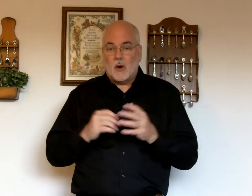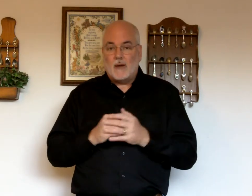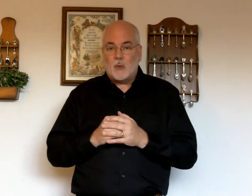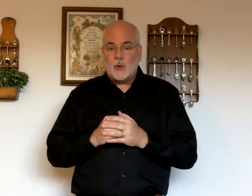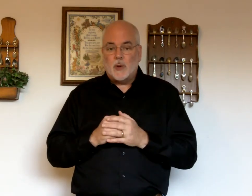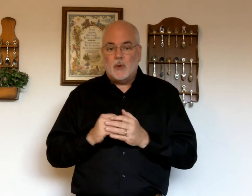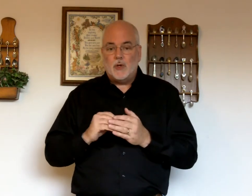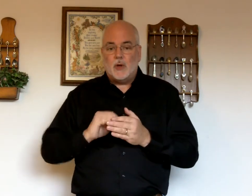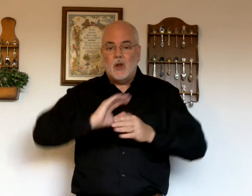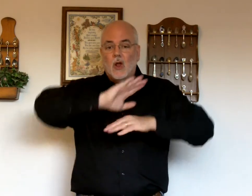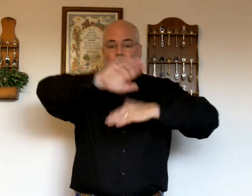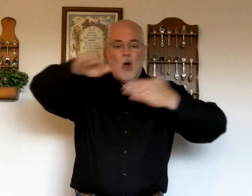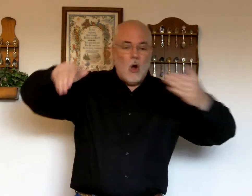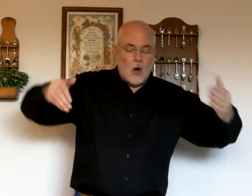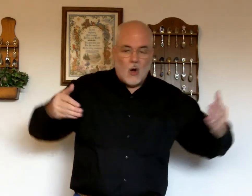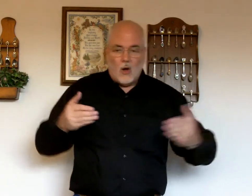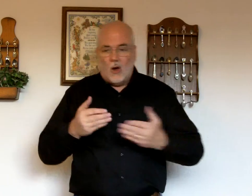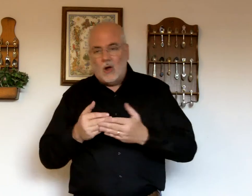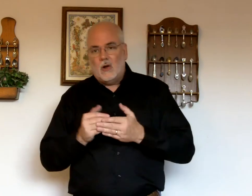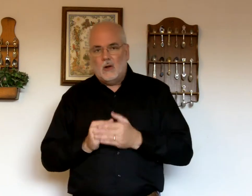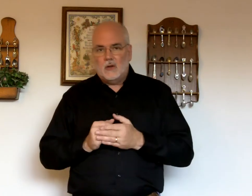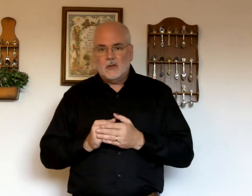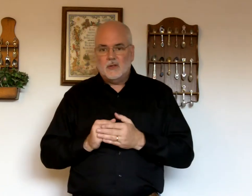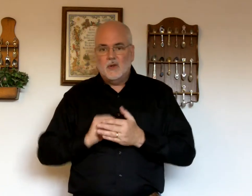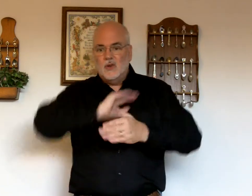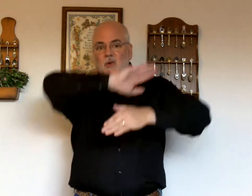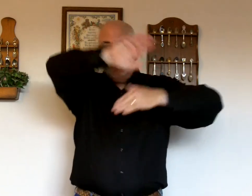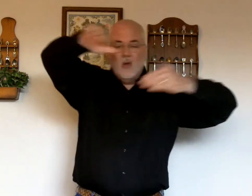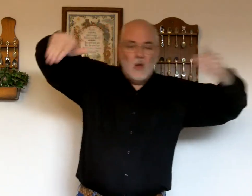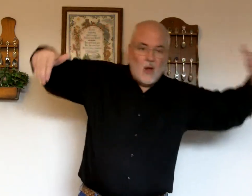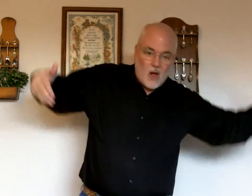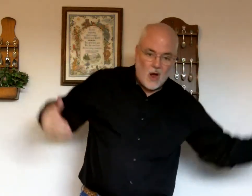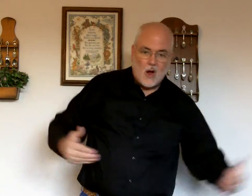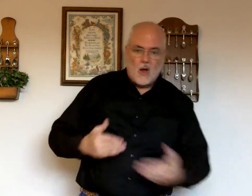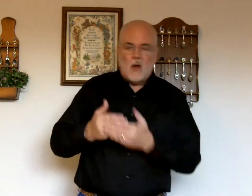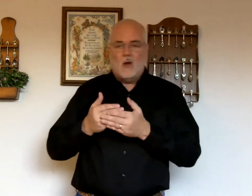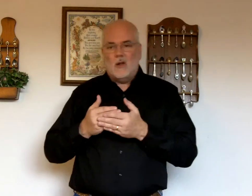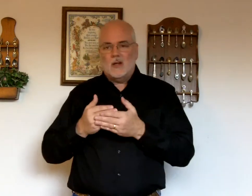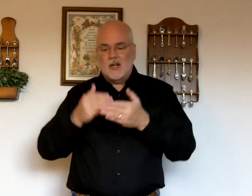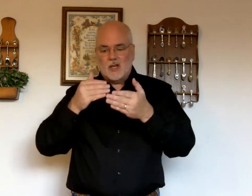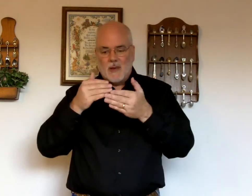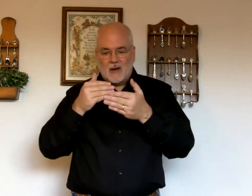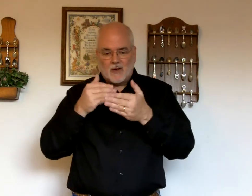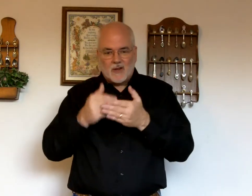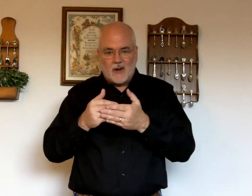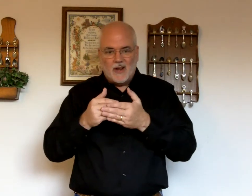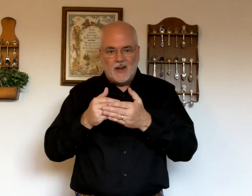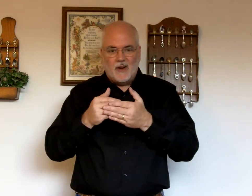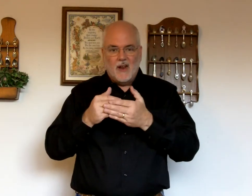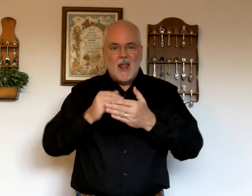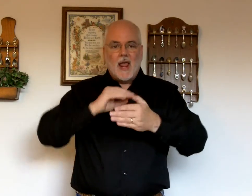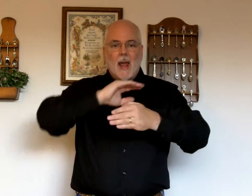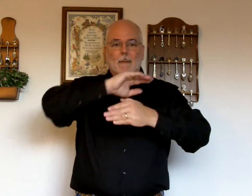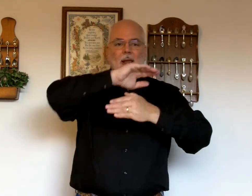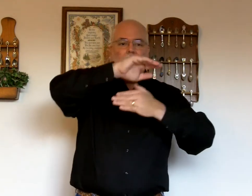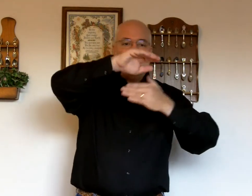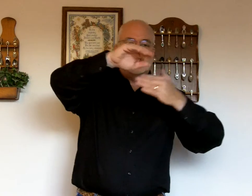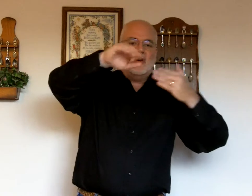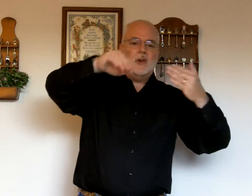however which way you want to do it. All. You can do all. It's just a matter of starting here, and making a circular